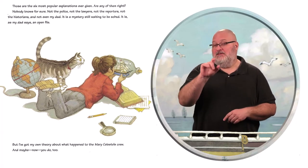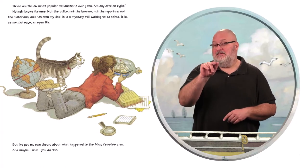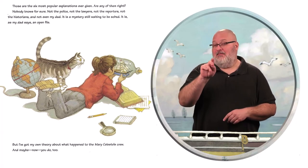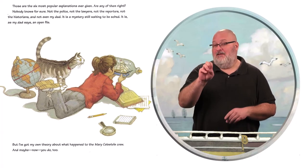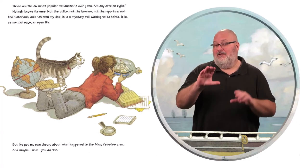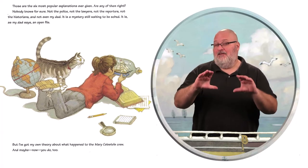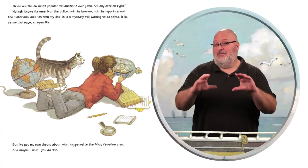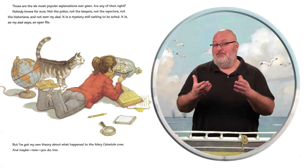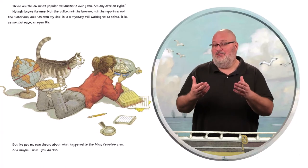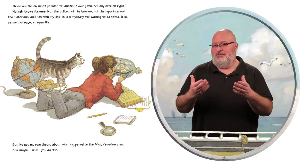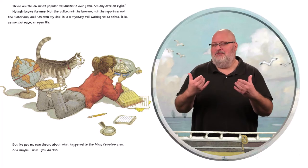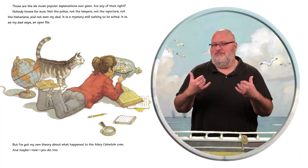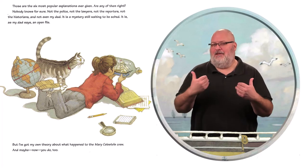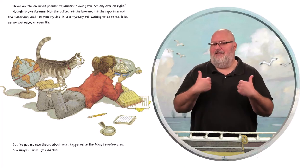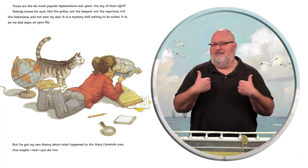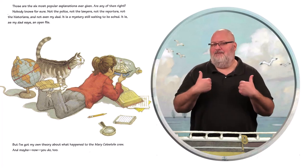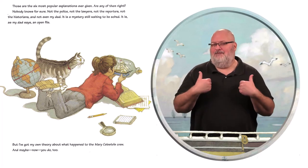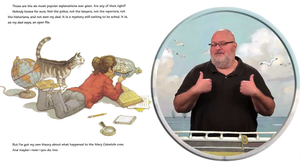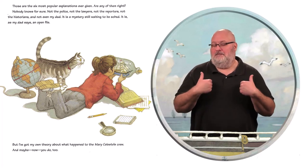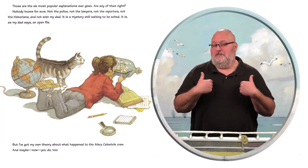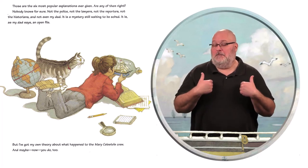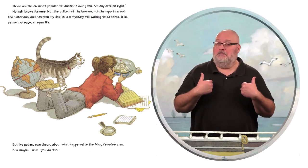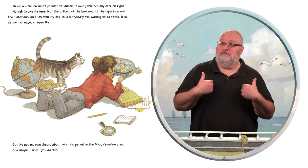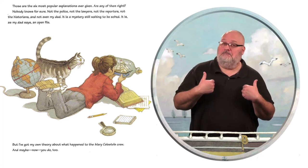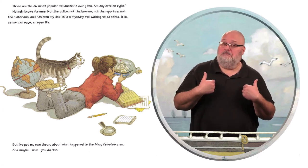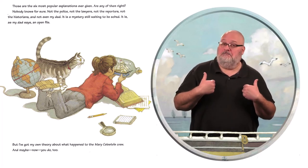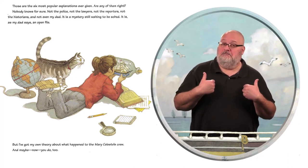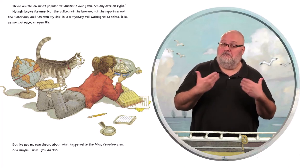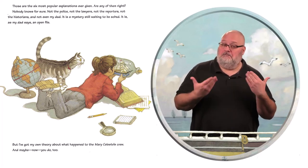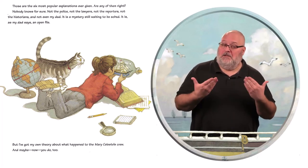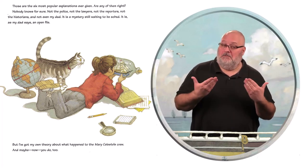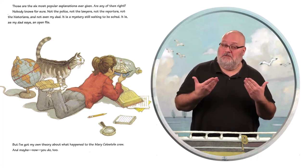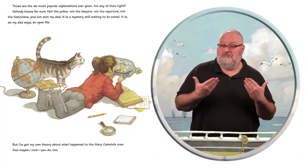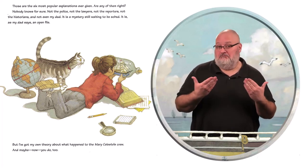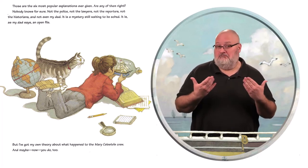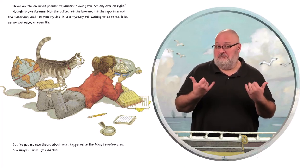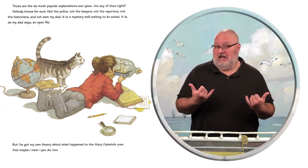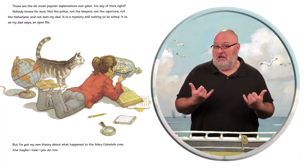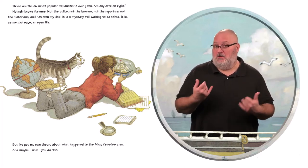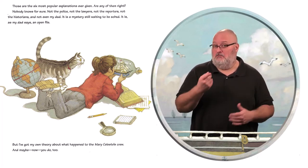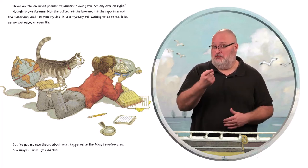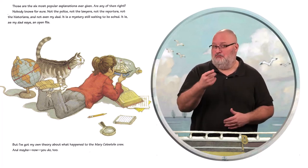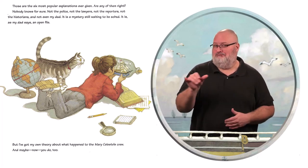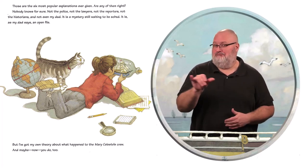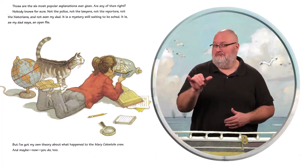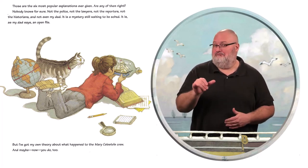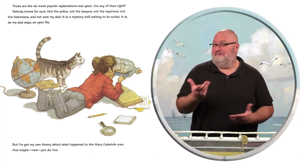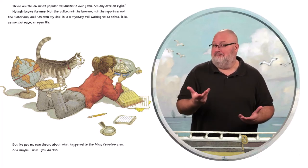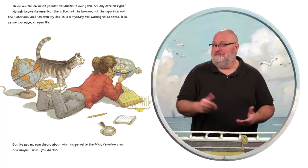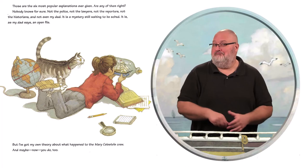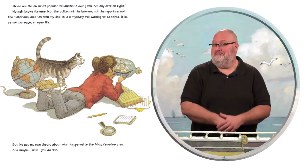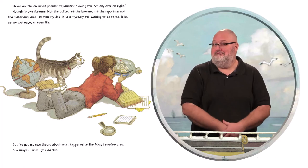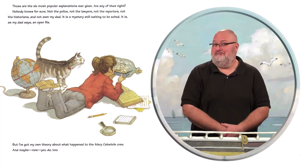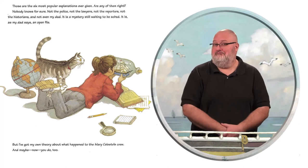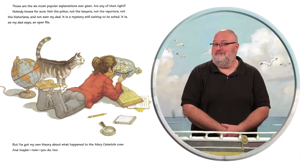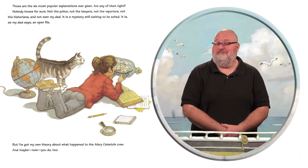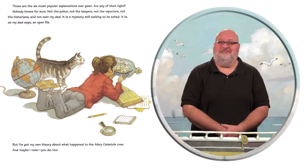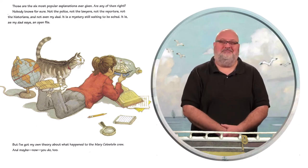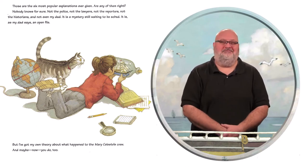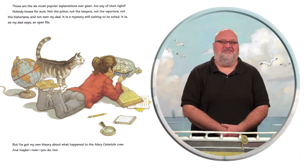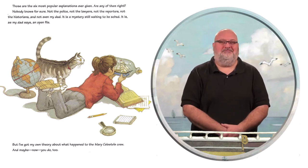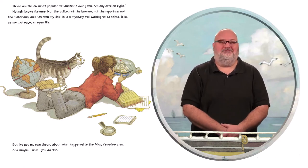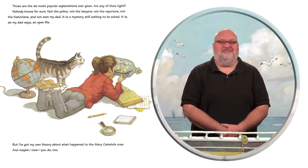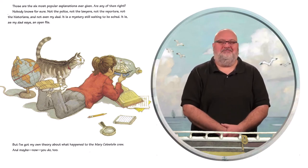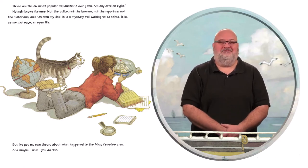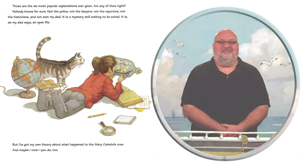But I've got my own theory about what happened to the Mary Celeste crew. And maybe, now, you do too.